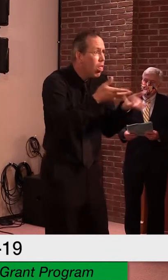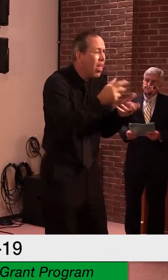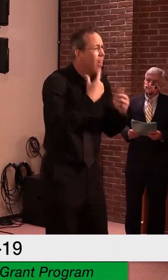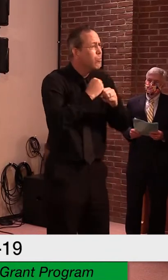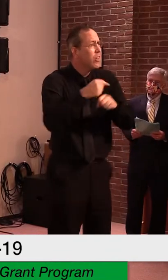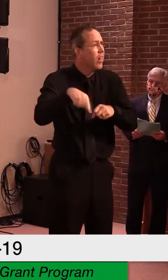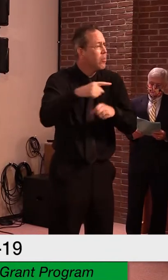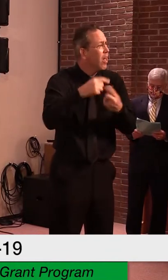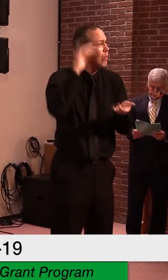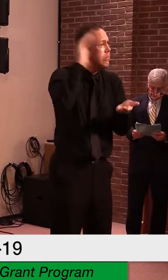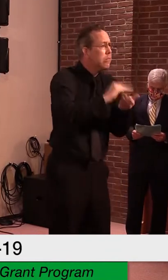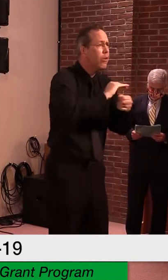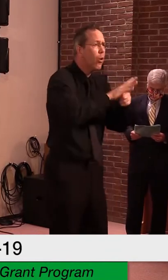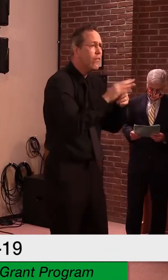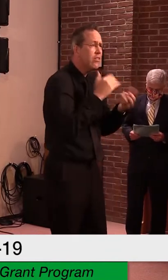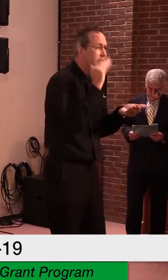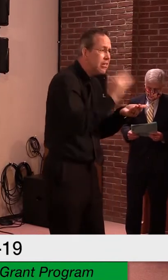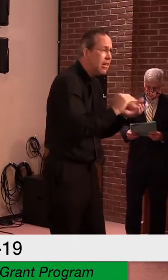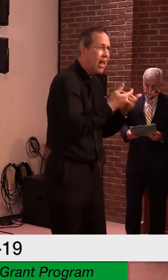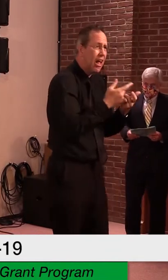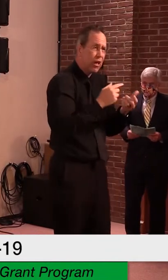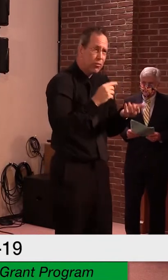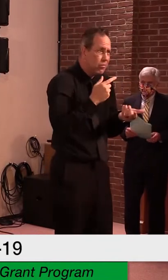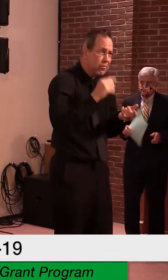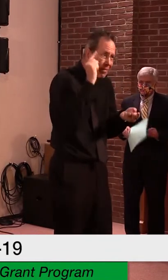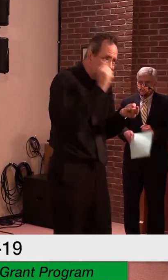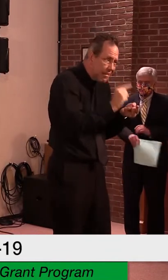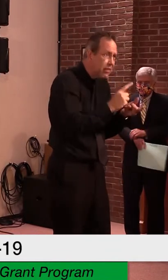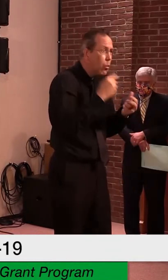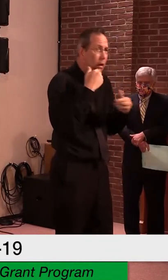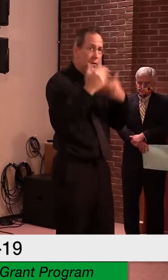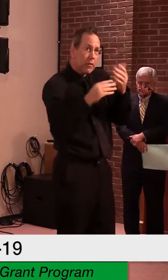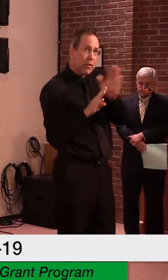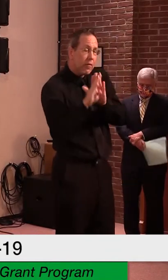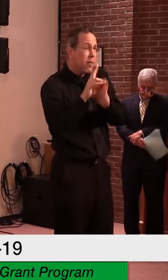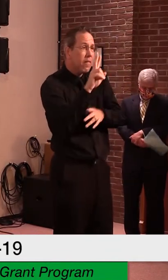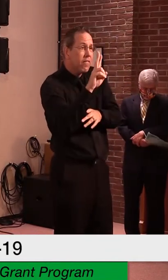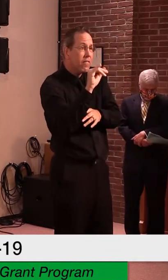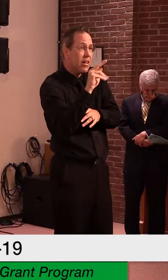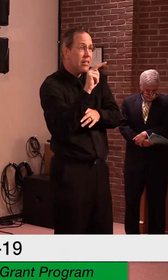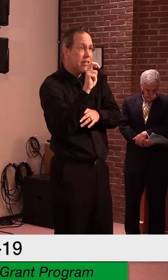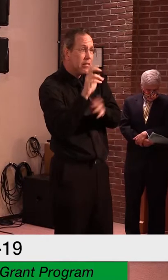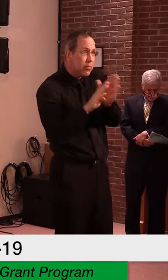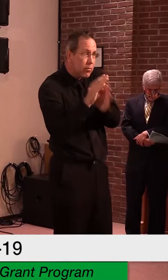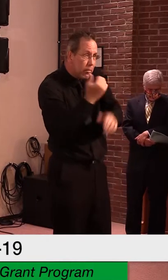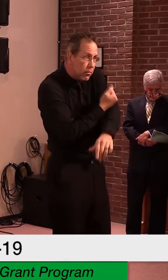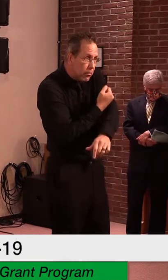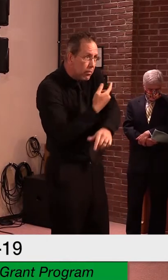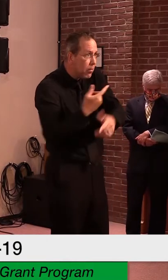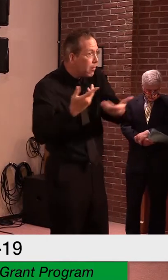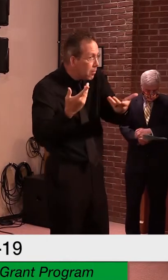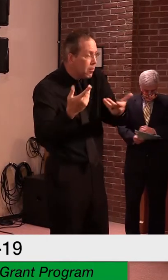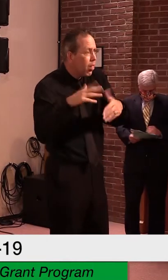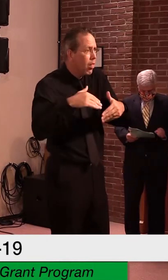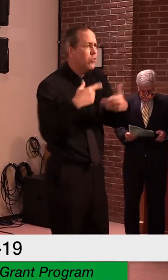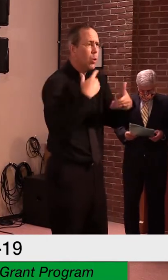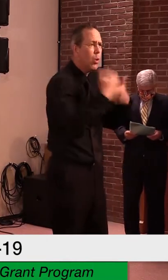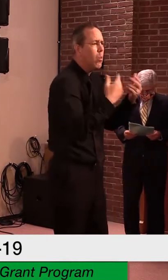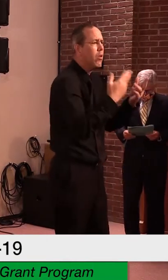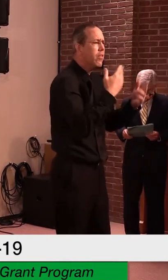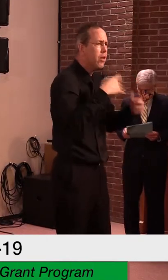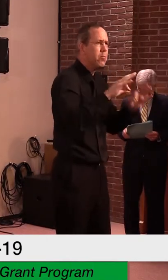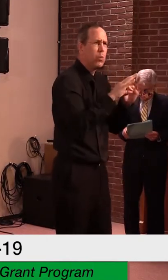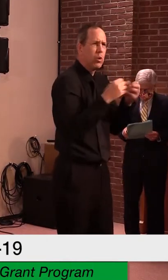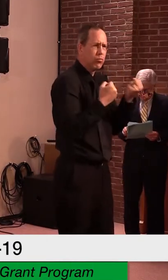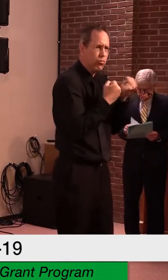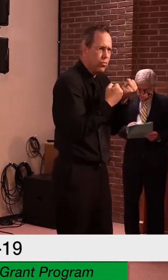to slow the spread of this virus. Our numbers continue to look good in Vermont, but we must stay vigilant to keep